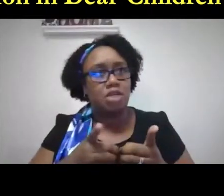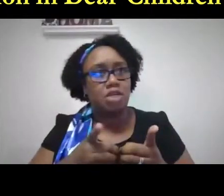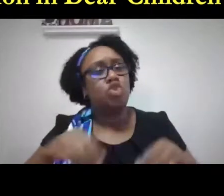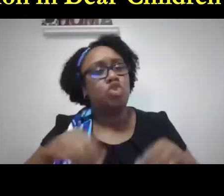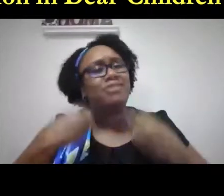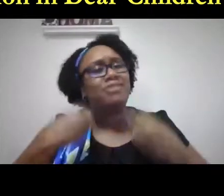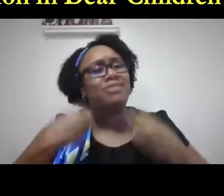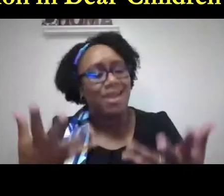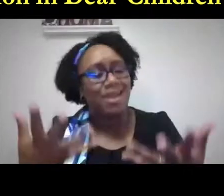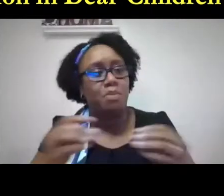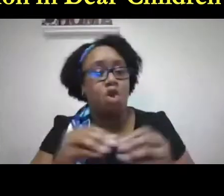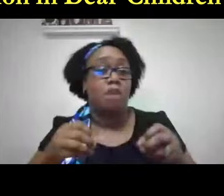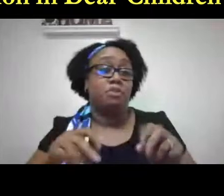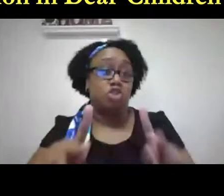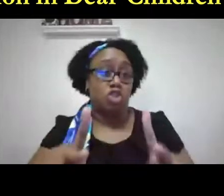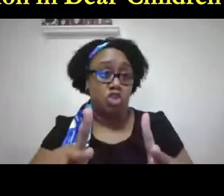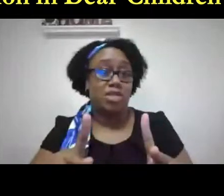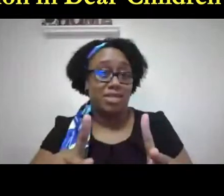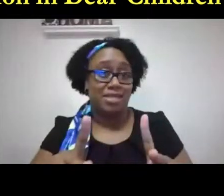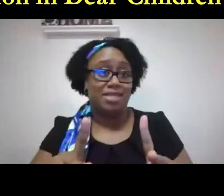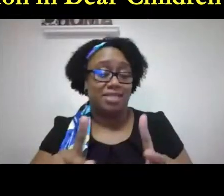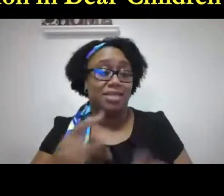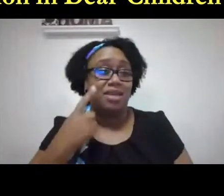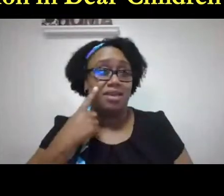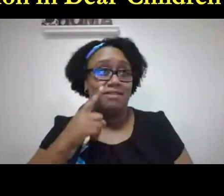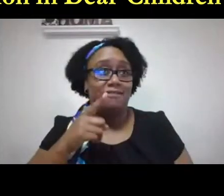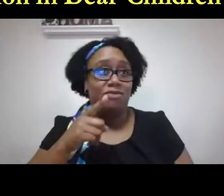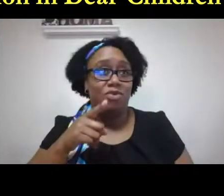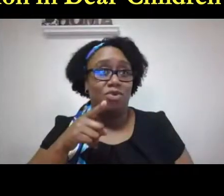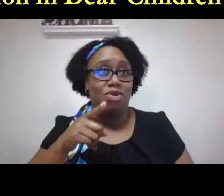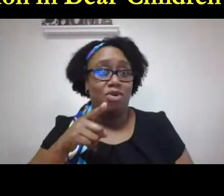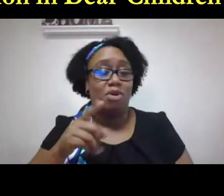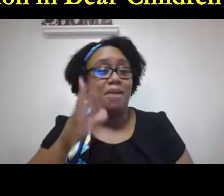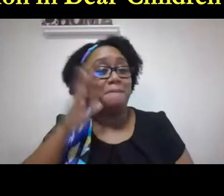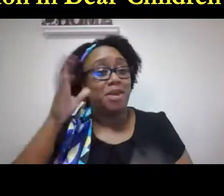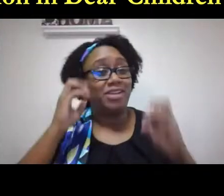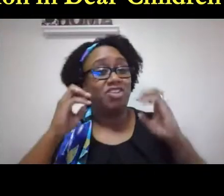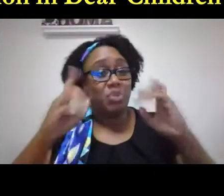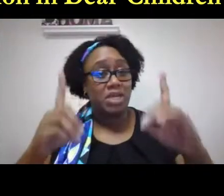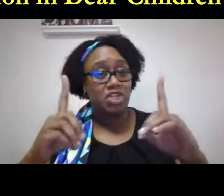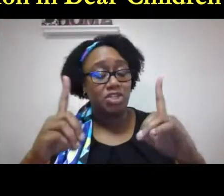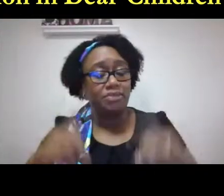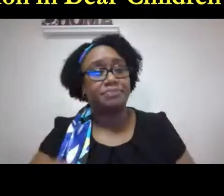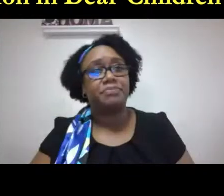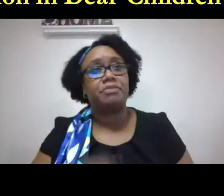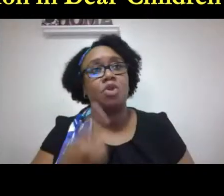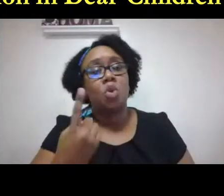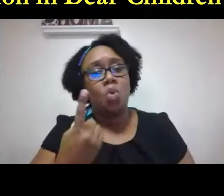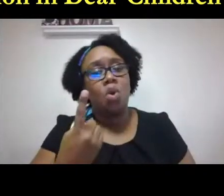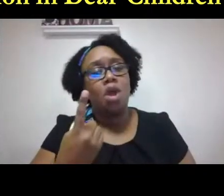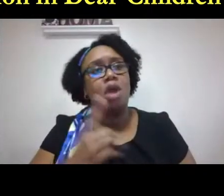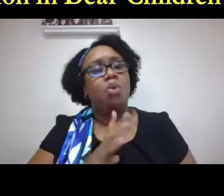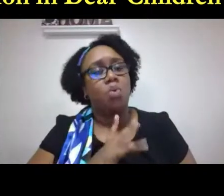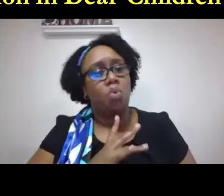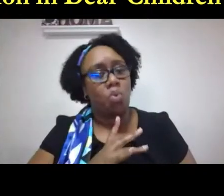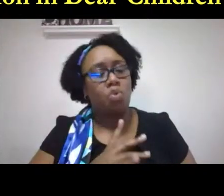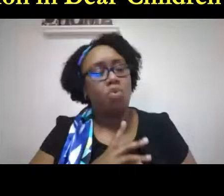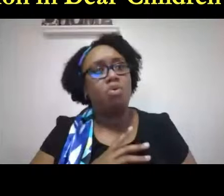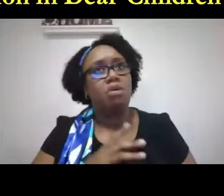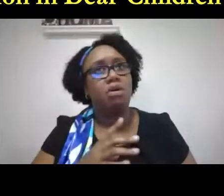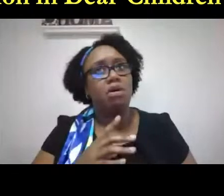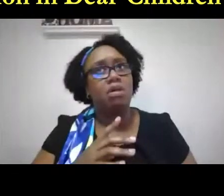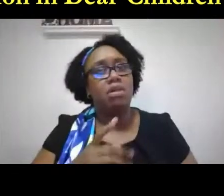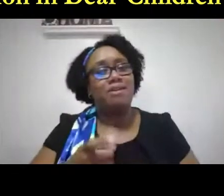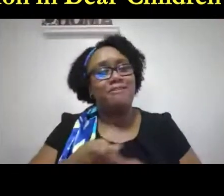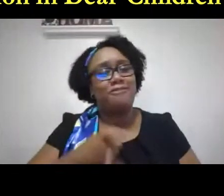should demand their school districts to provide increased opportunities more opportunities